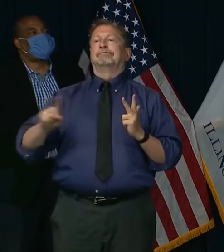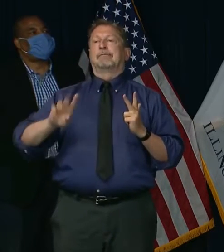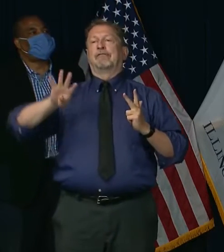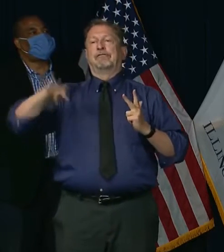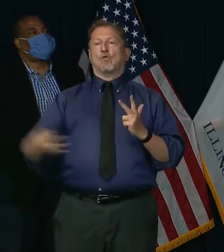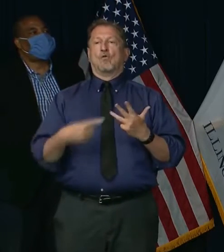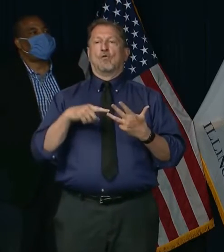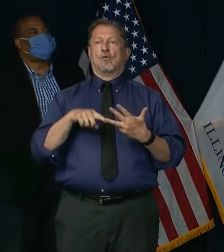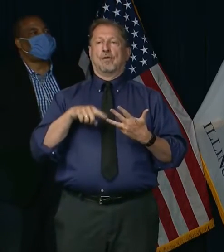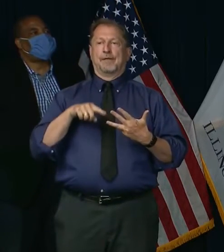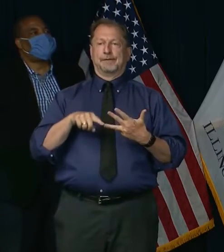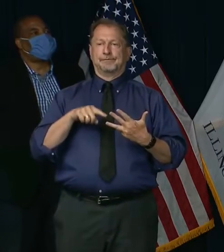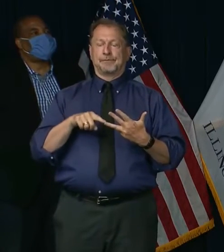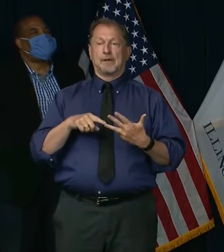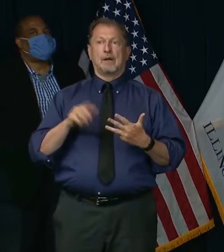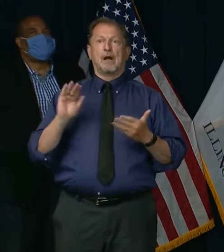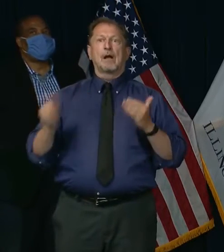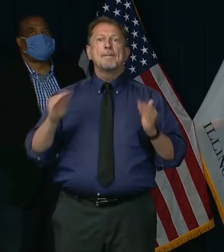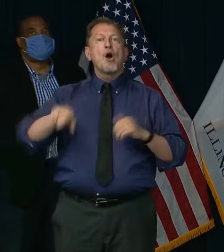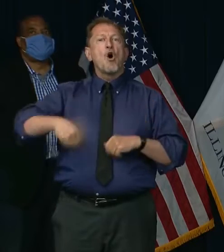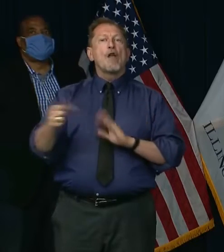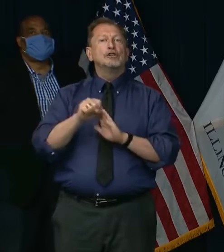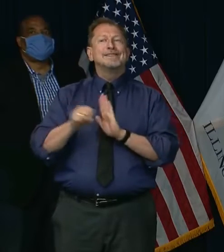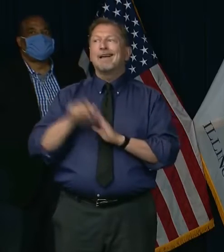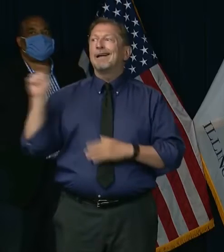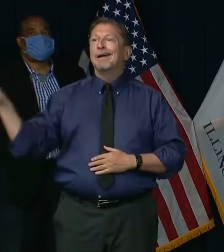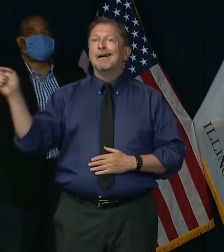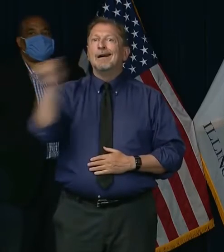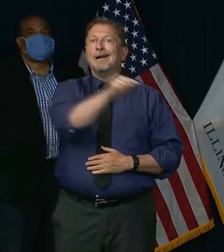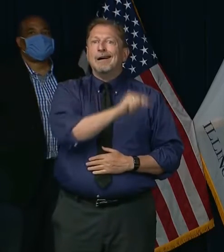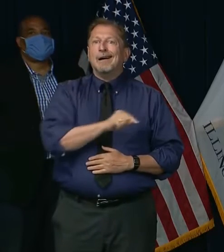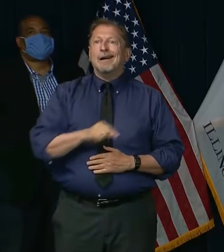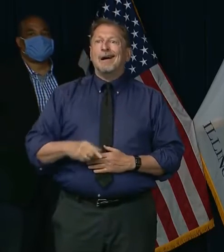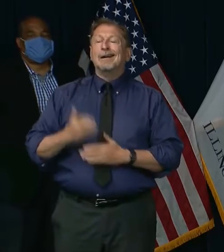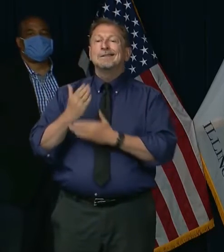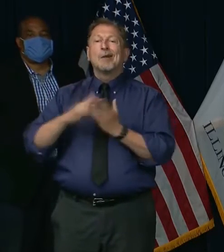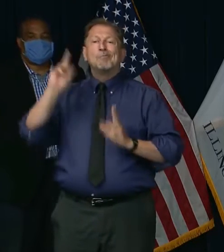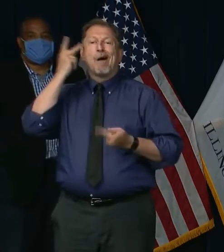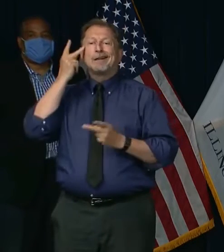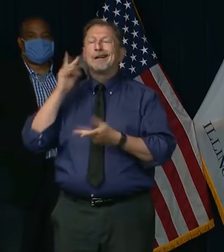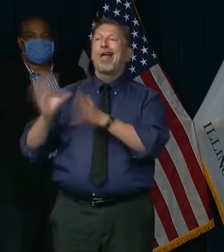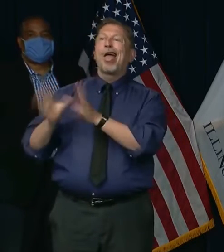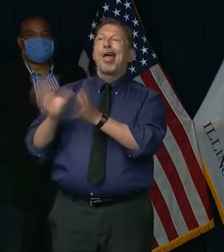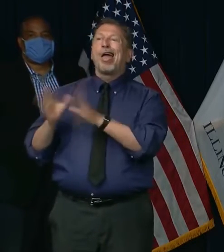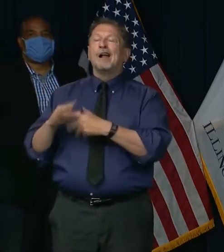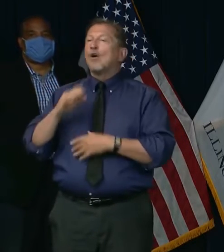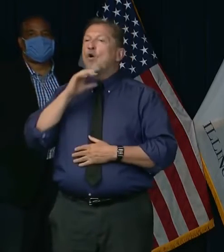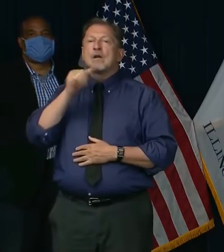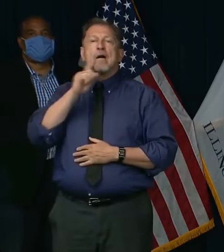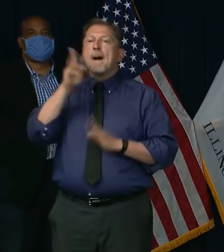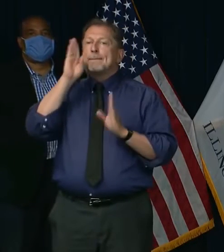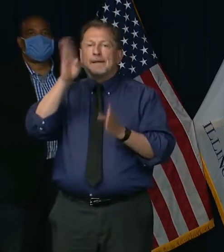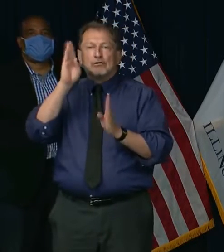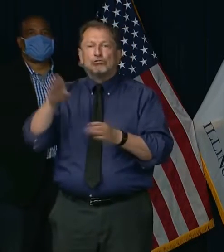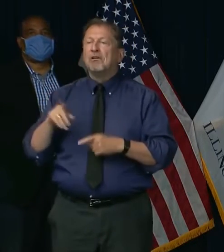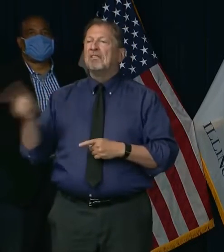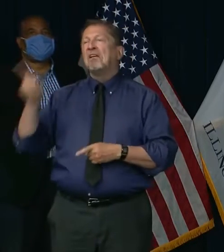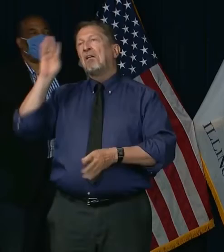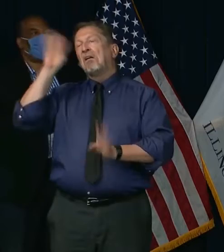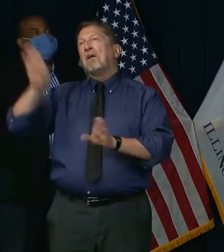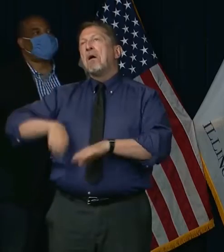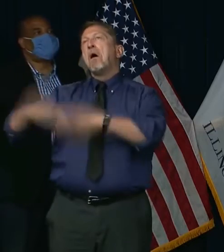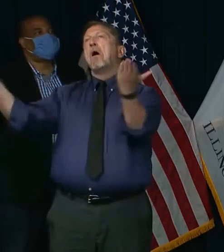what's happened in other states that have allowed politics or short-term thinking to drive decision-making.